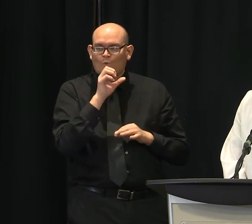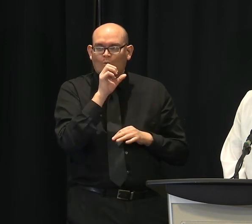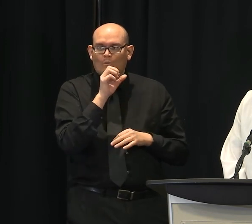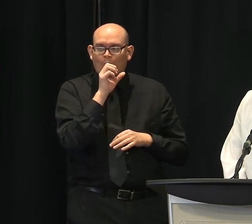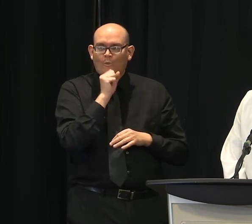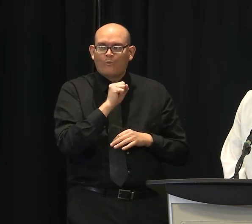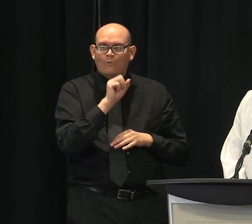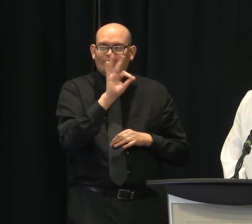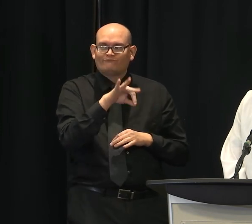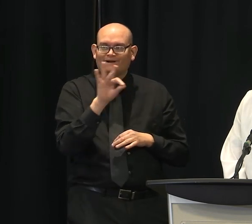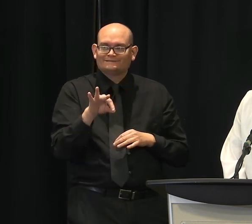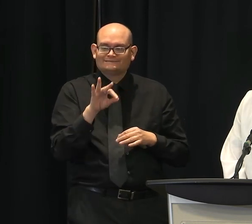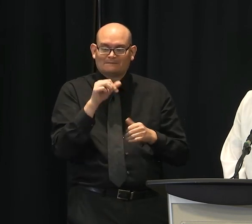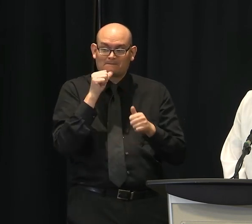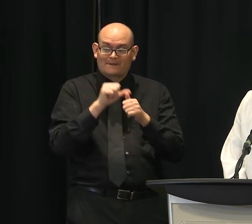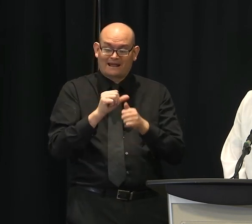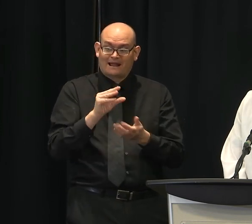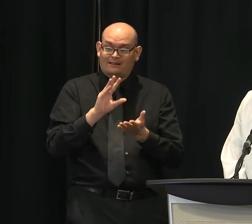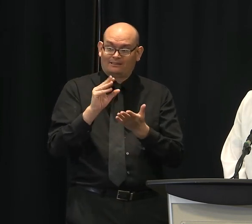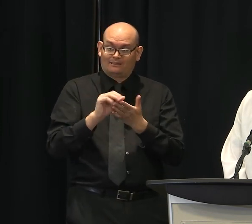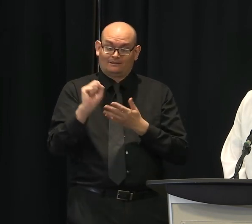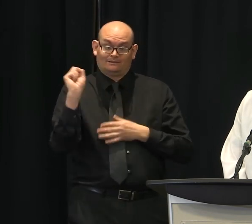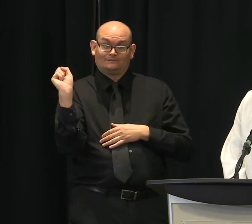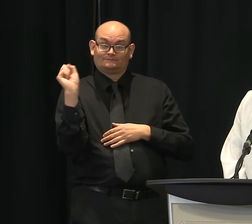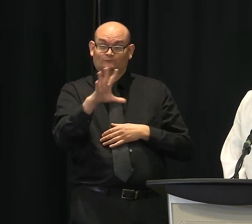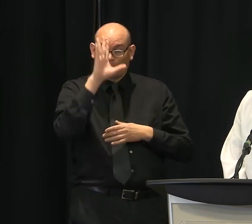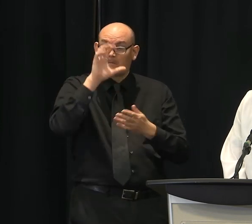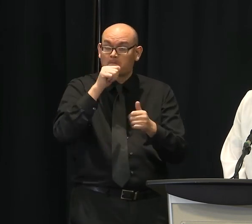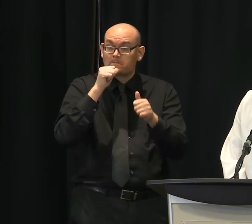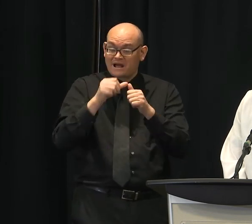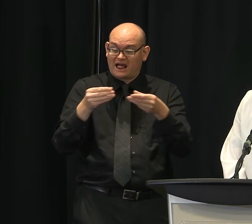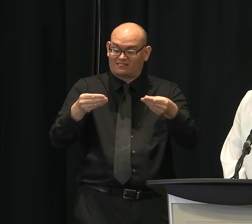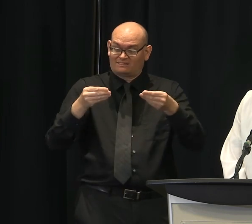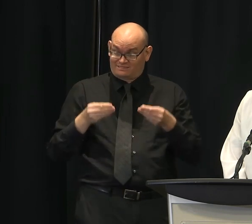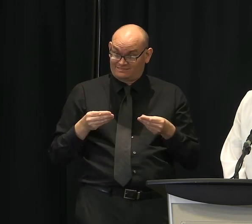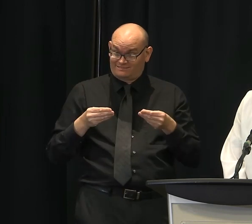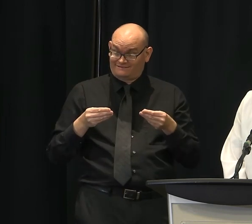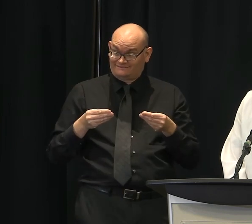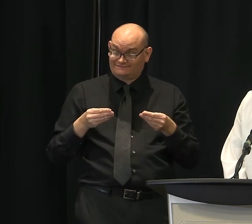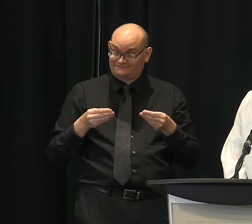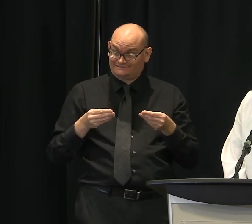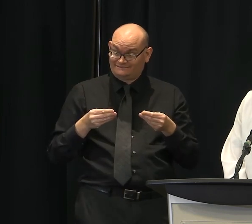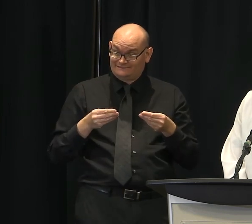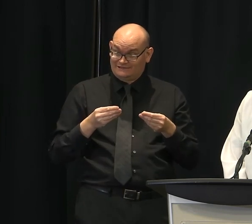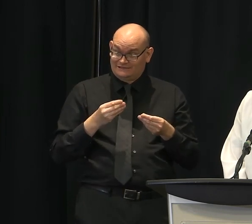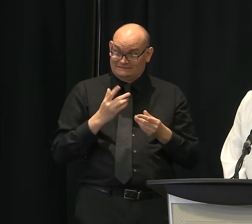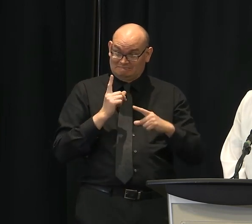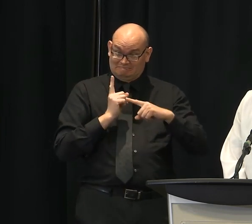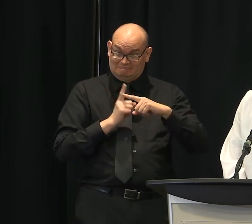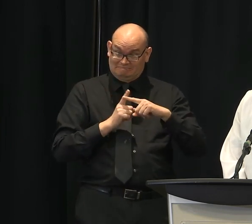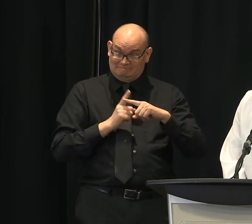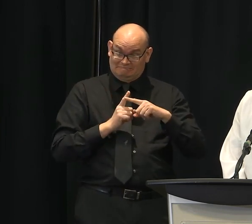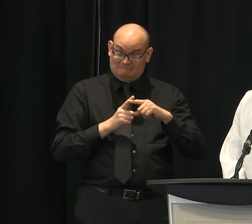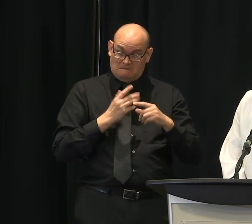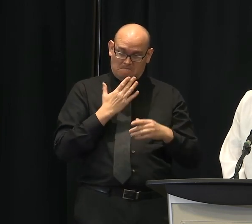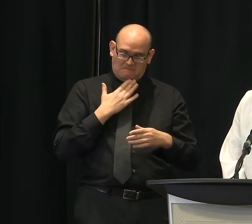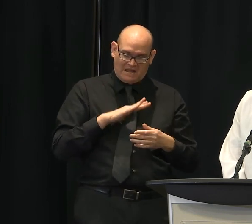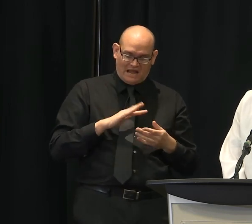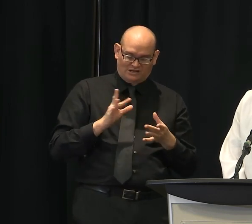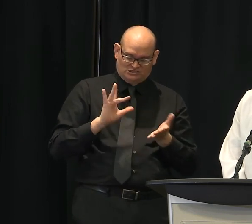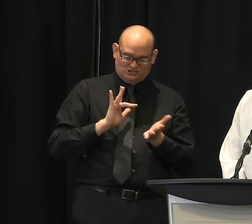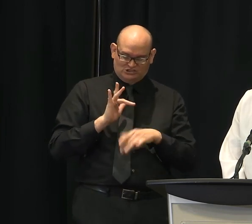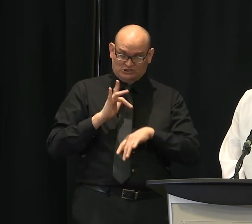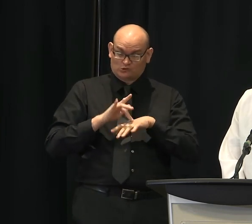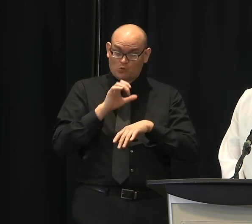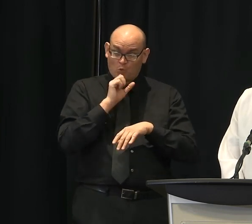somewhere else. What would your comments be to them as far as, that's a good idea, keep doing that, or, no, it's fine to write letters?